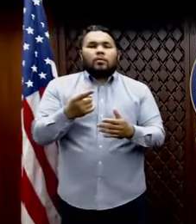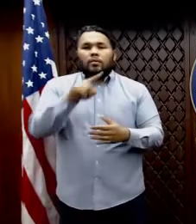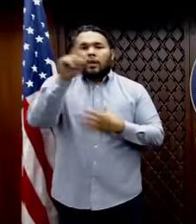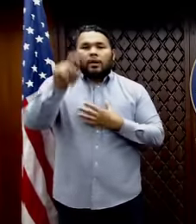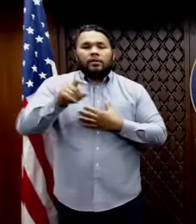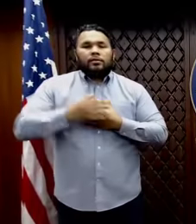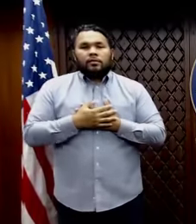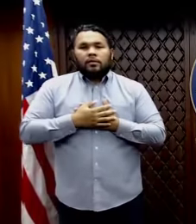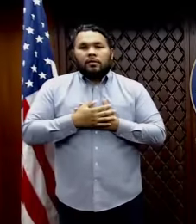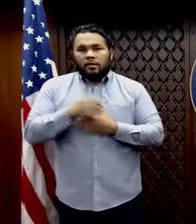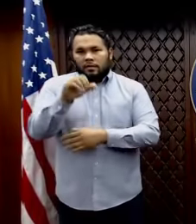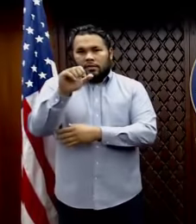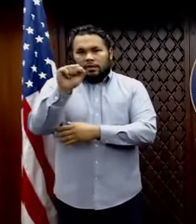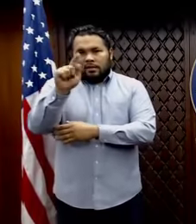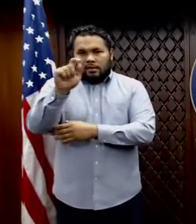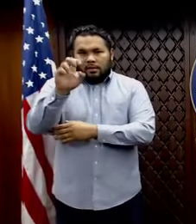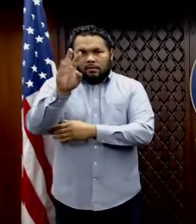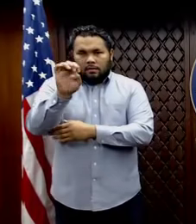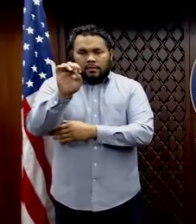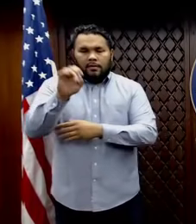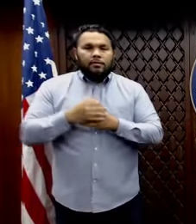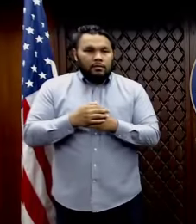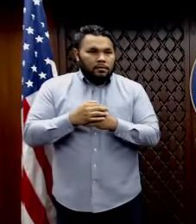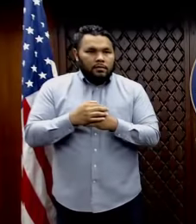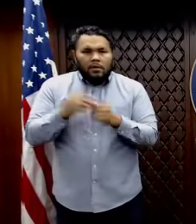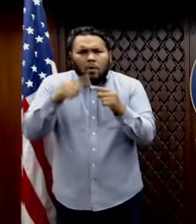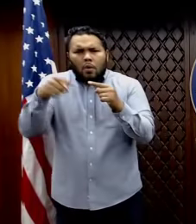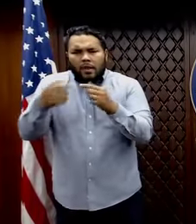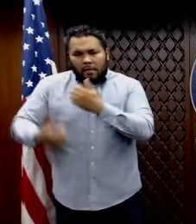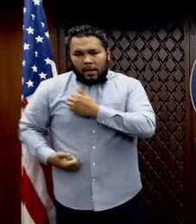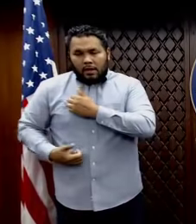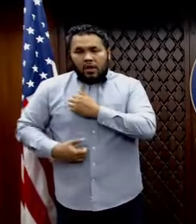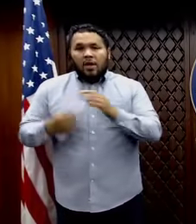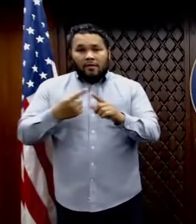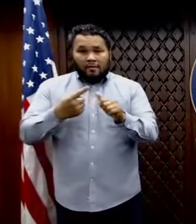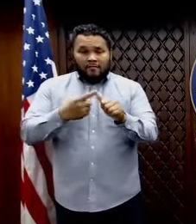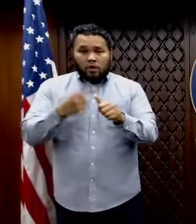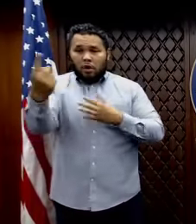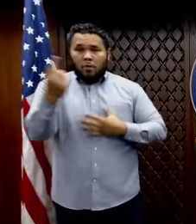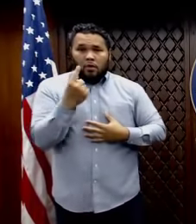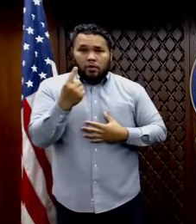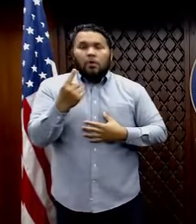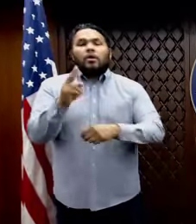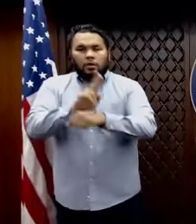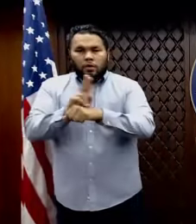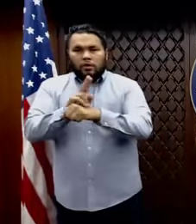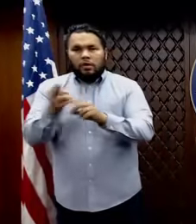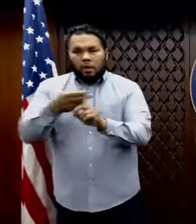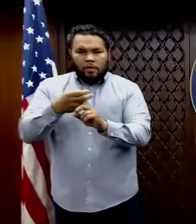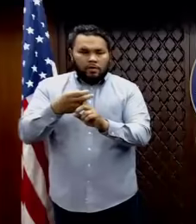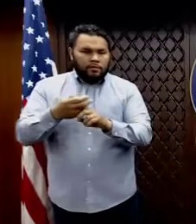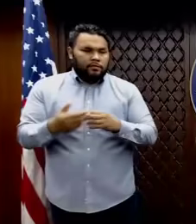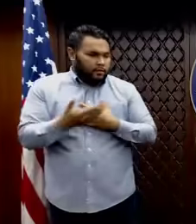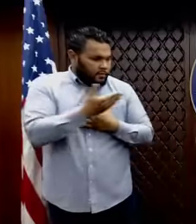Oh, yes. Uh, hi governor. Um, so when did the military first approach you about the idea of using, uh, hotels? Um,